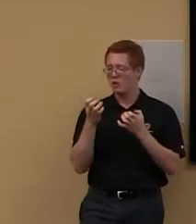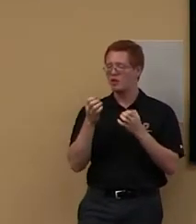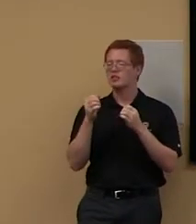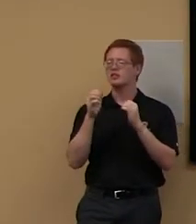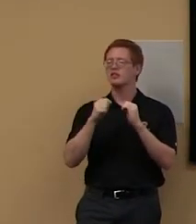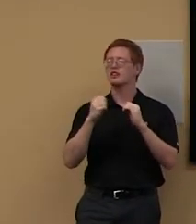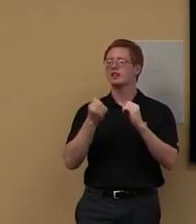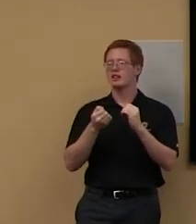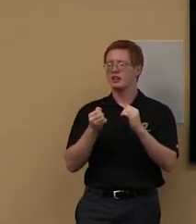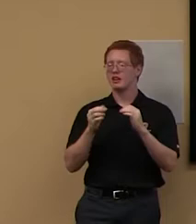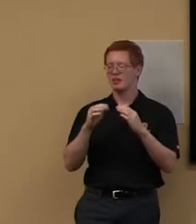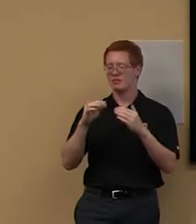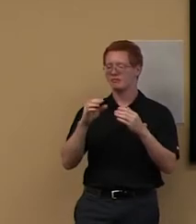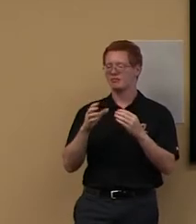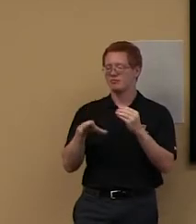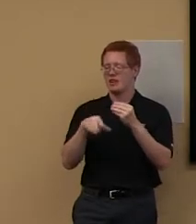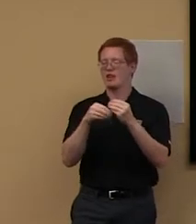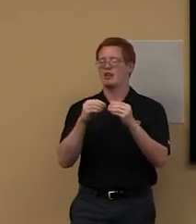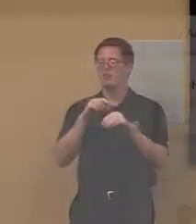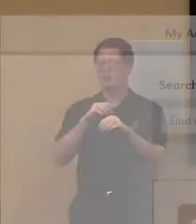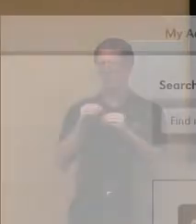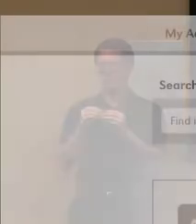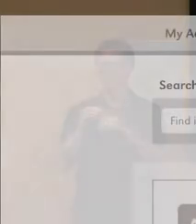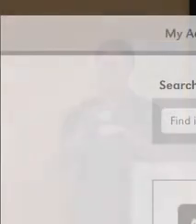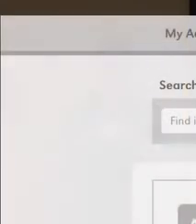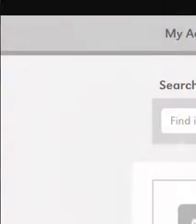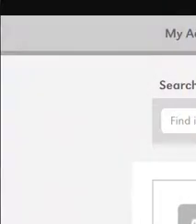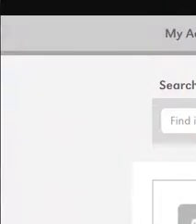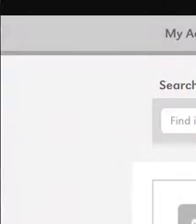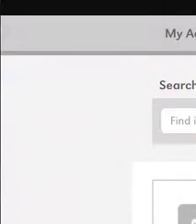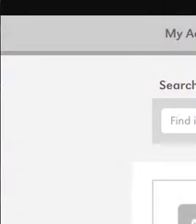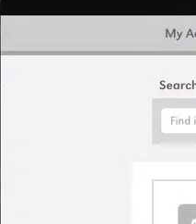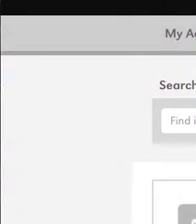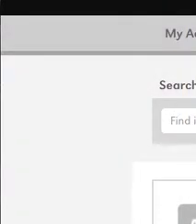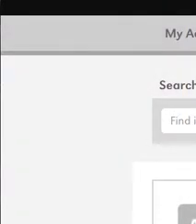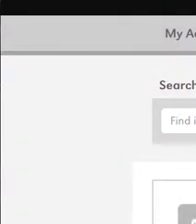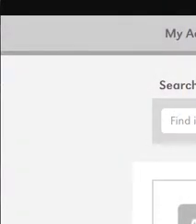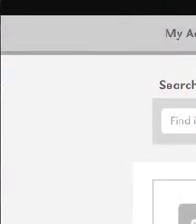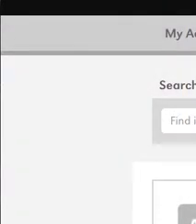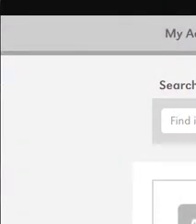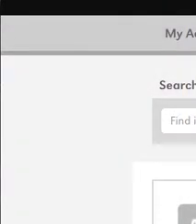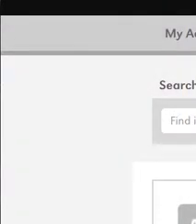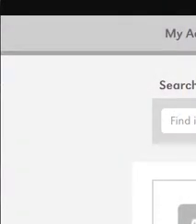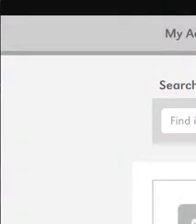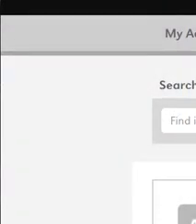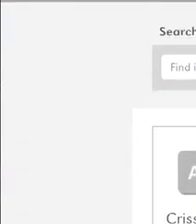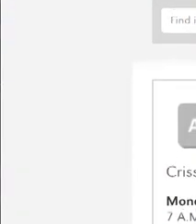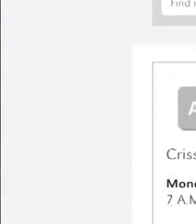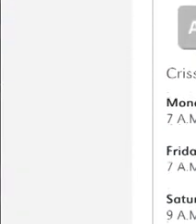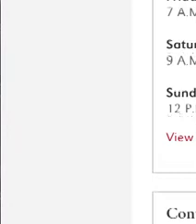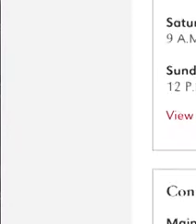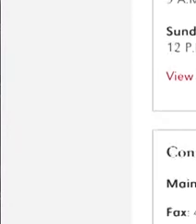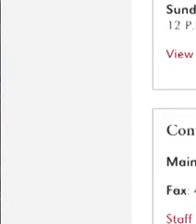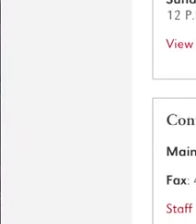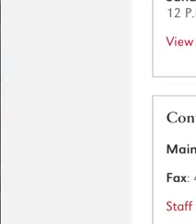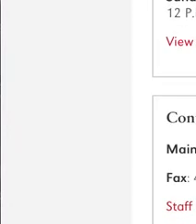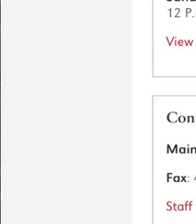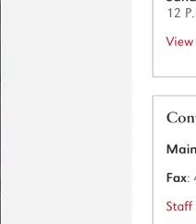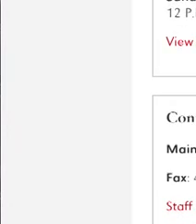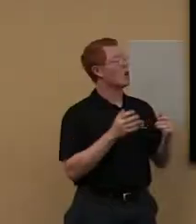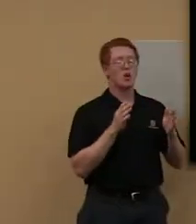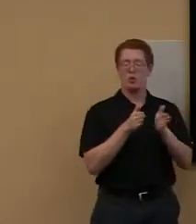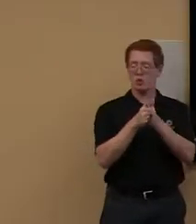distracting, but let's, let's start using the website here. So I could kind of show you around a little bit. To book a